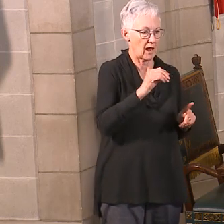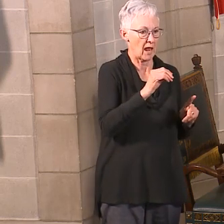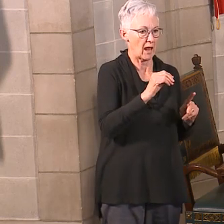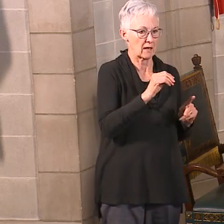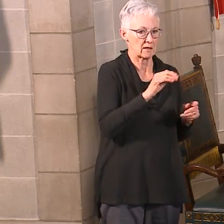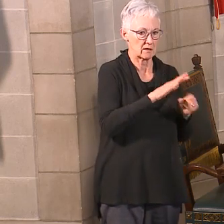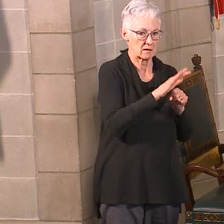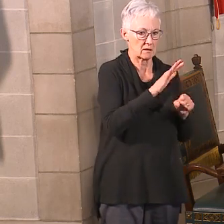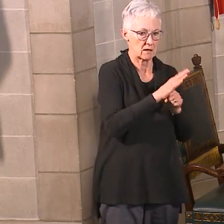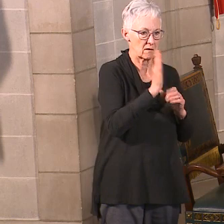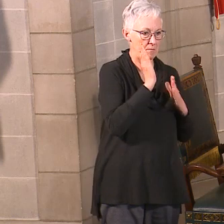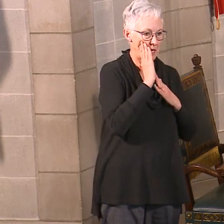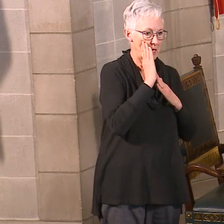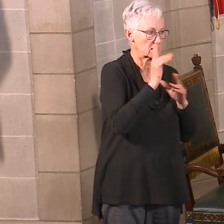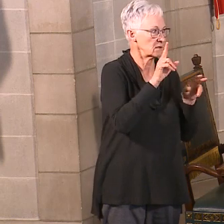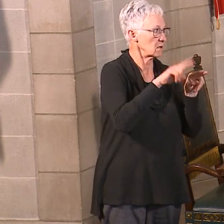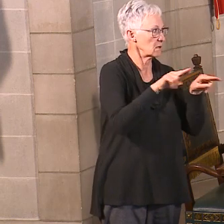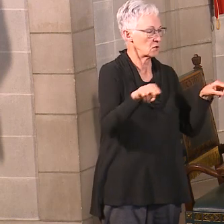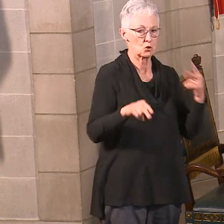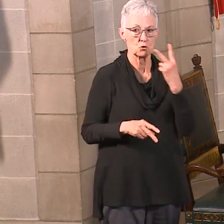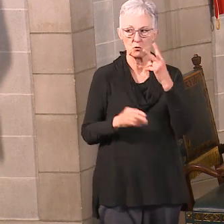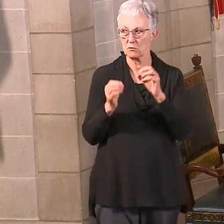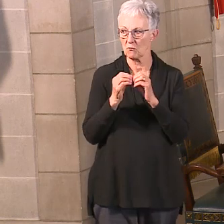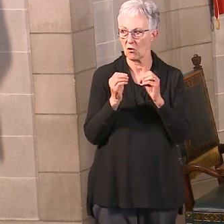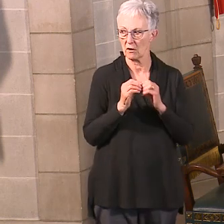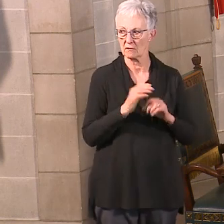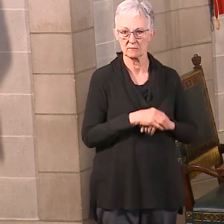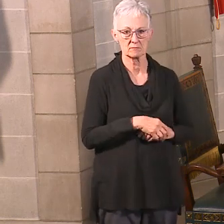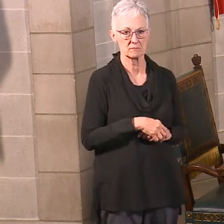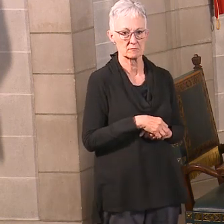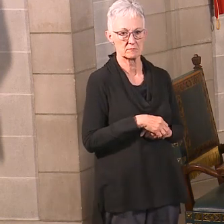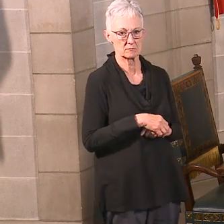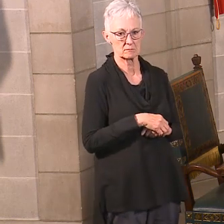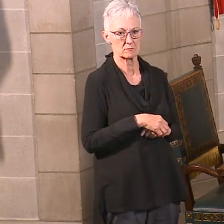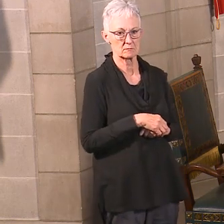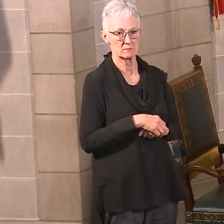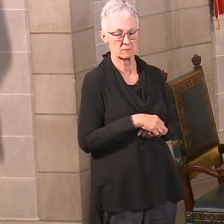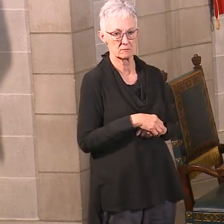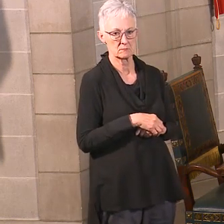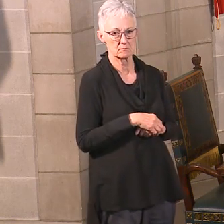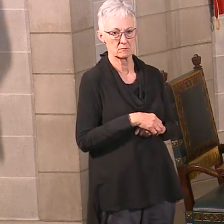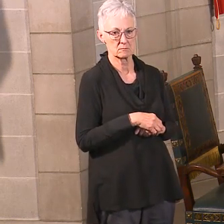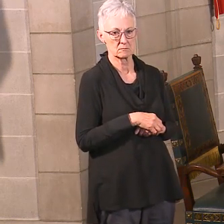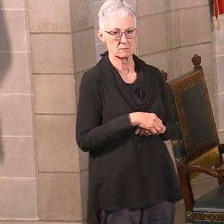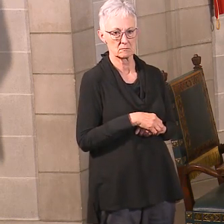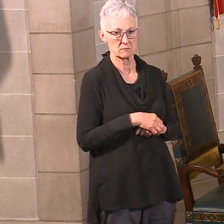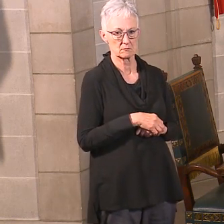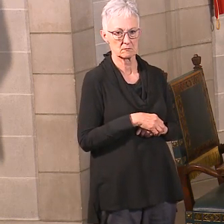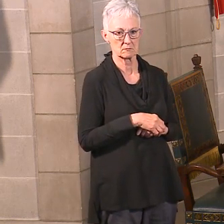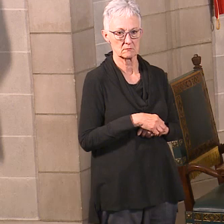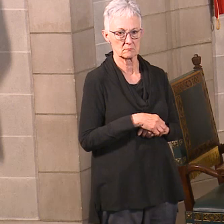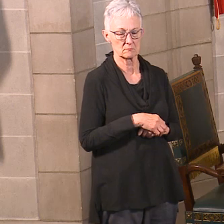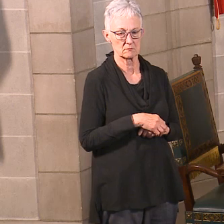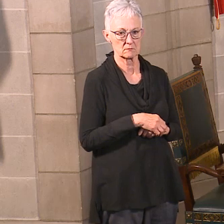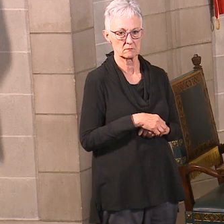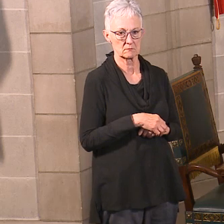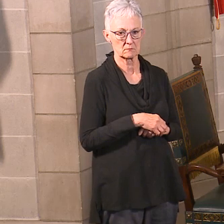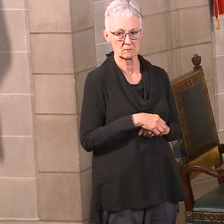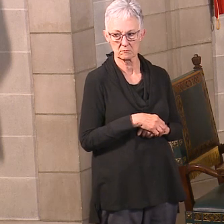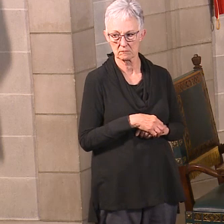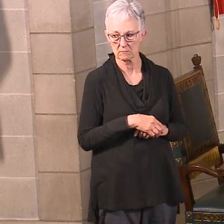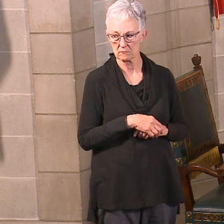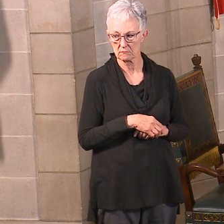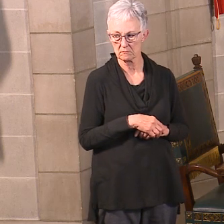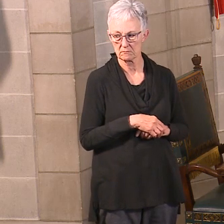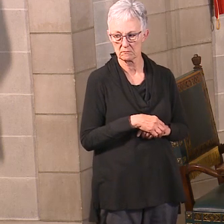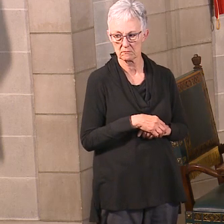Yeah. I'll do two more. Then I'll come back to Mark. Yeah. A question about mental health. What are the numbers like? Are we seeing an increase in